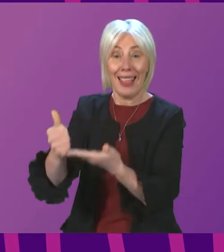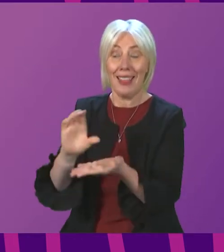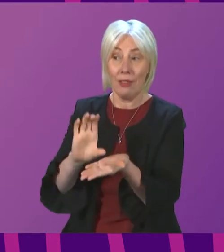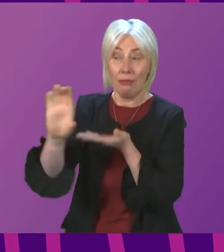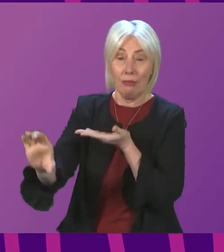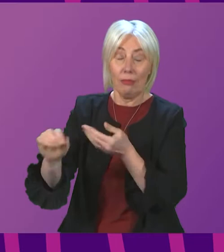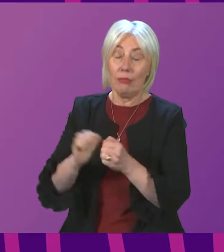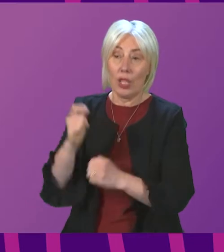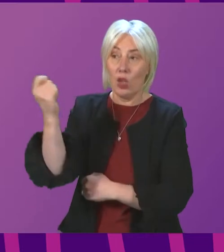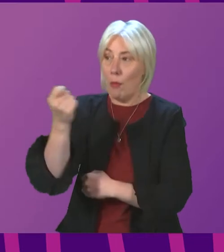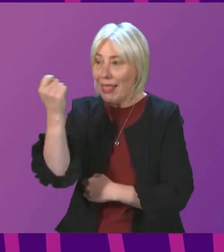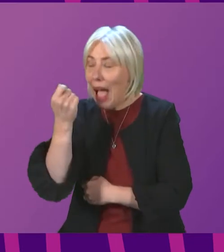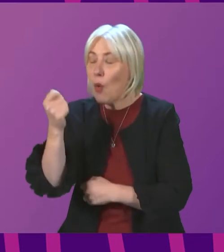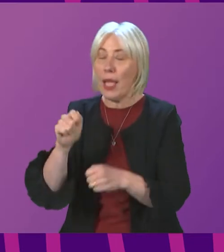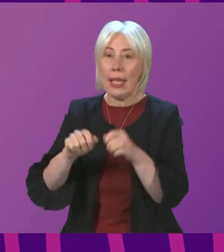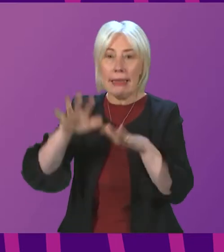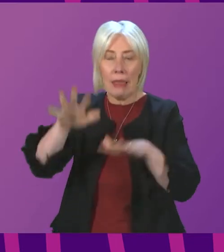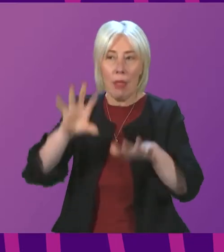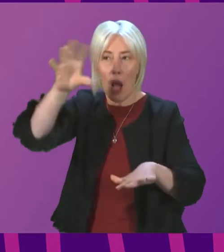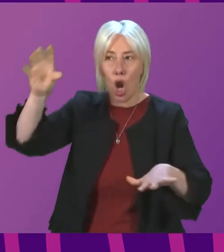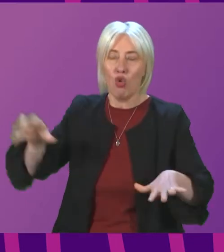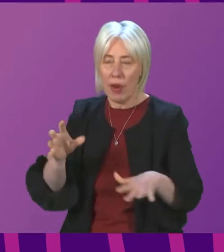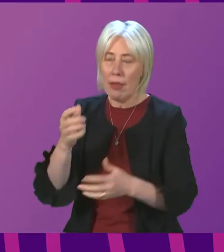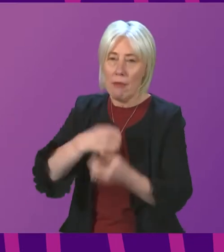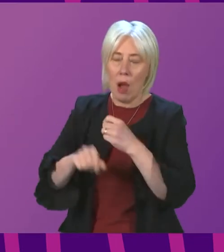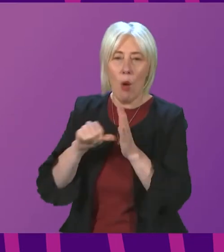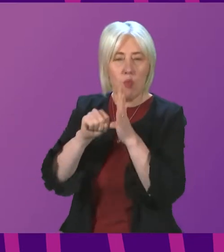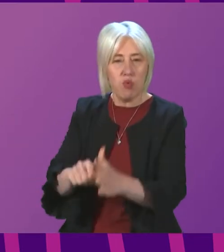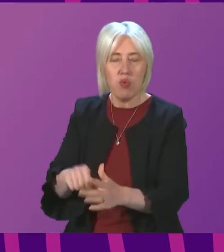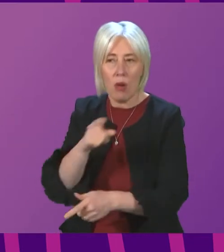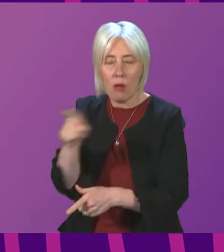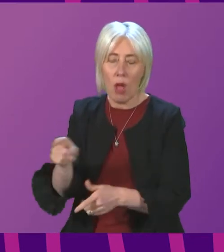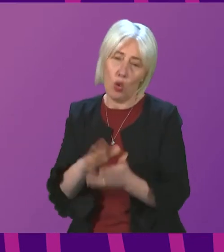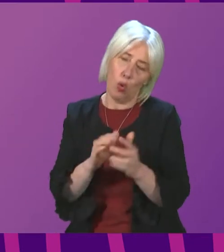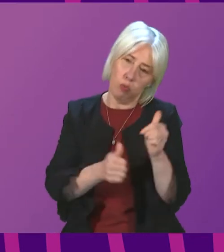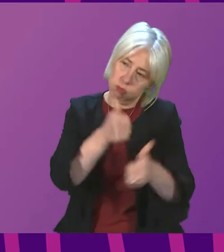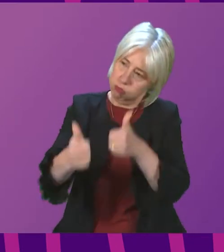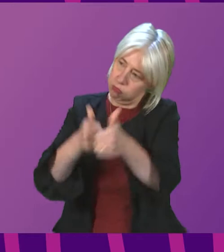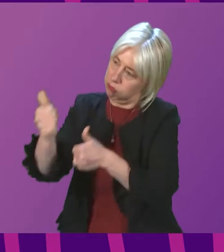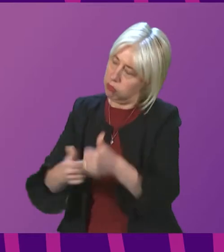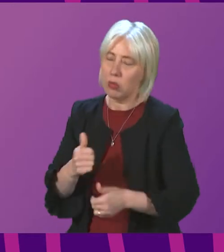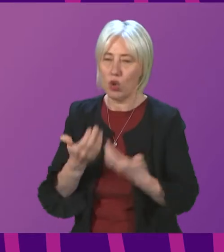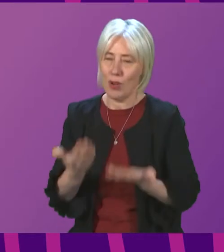of that nation and nations like it have become all the more difficult. So I wish them all well and congratulate them today.